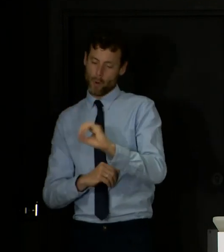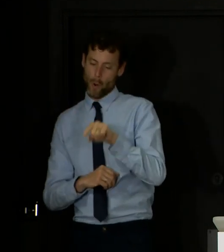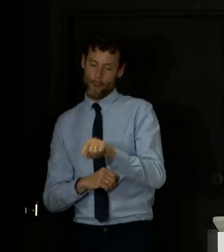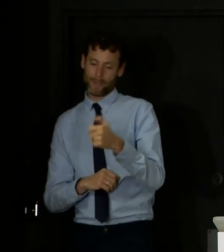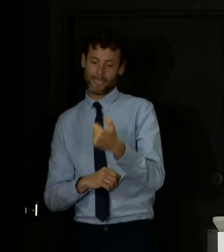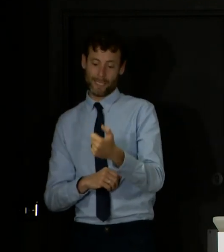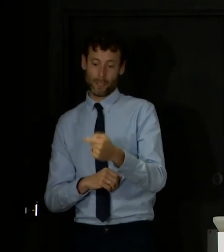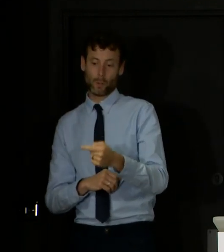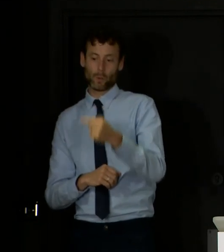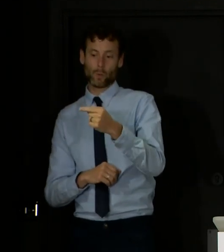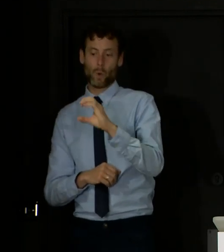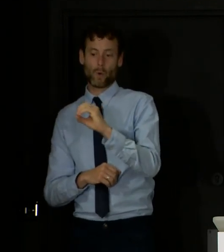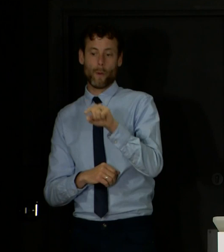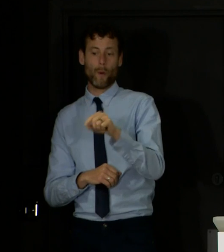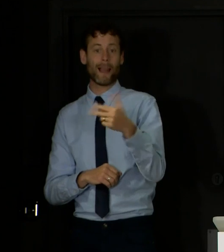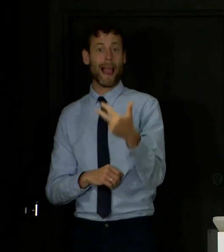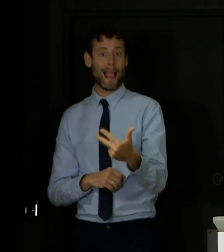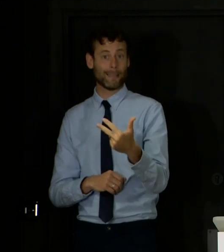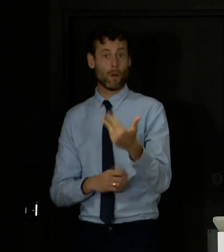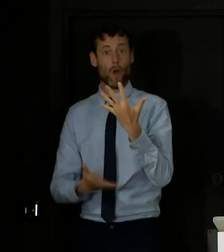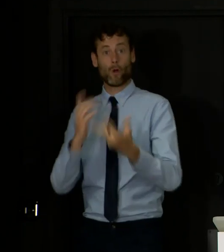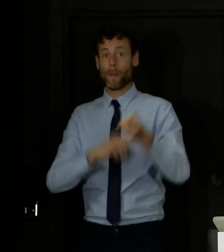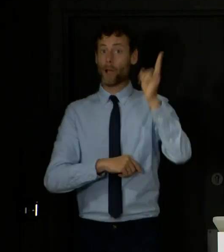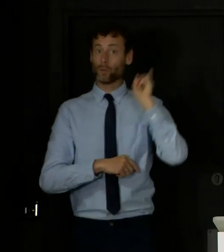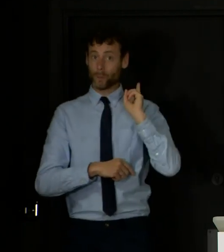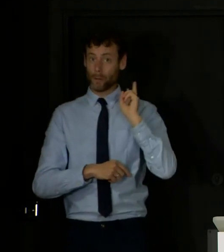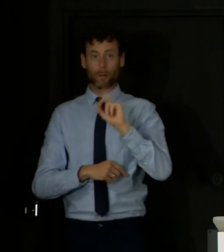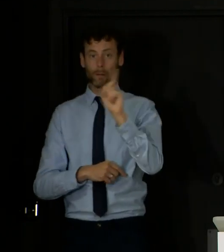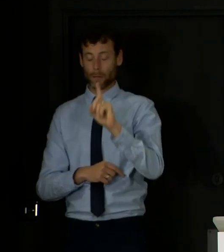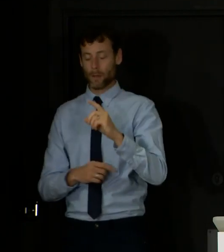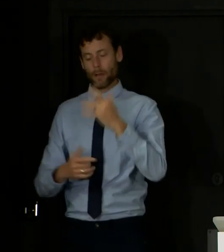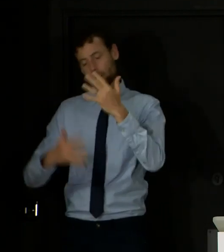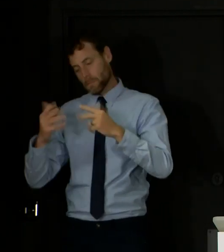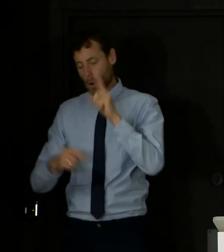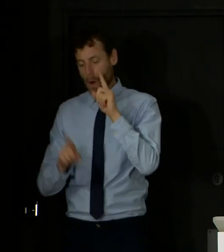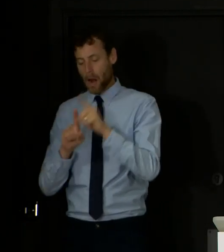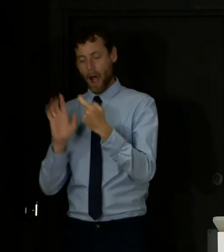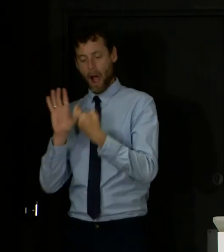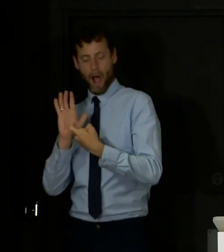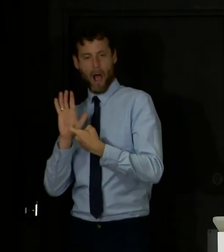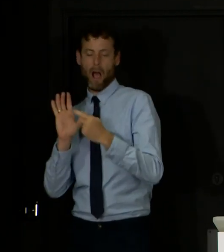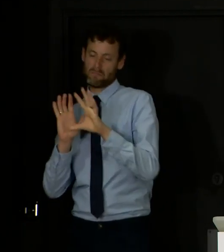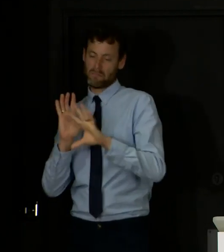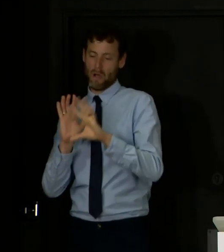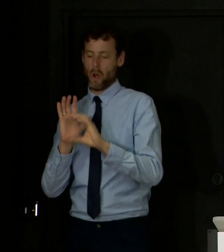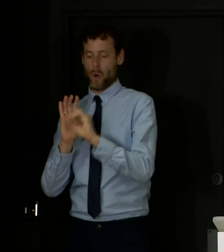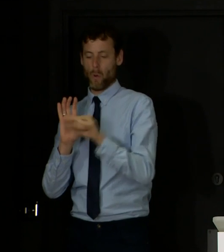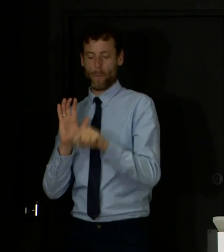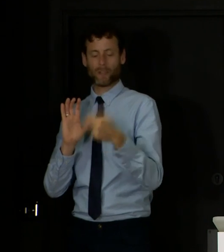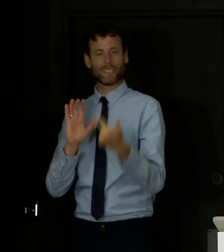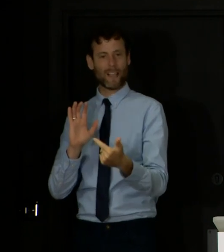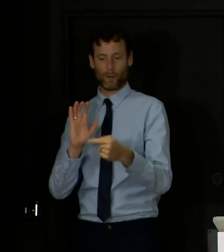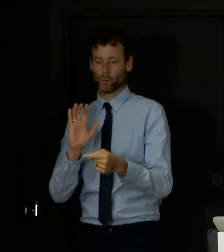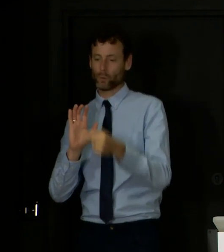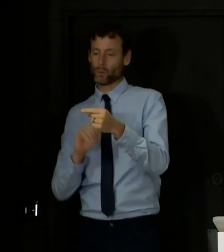.8. That is a lower estimate than for two weeks ago when we calculated that the number was likely to be between 0.7